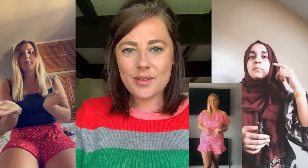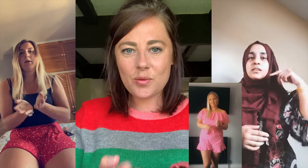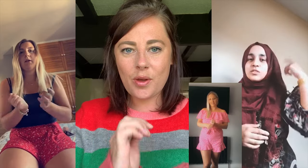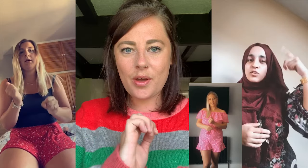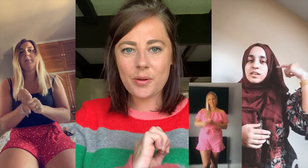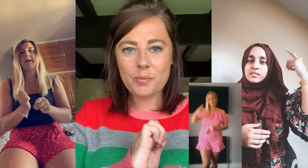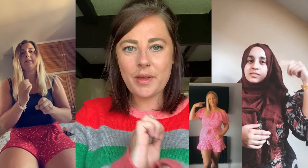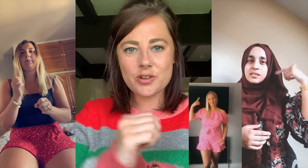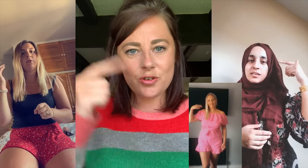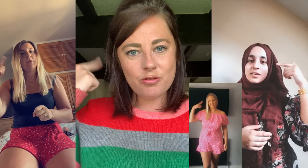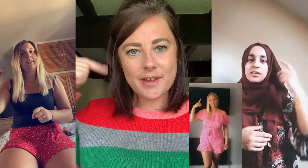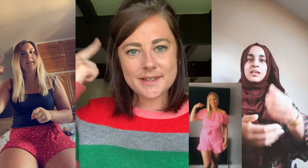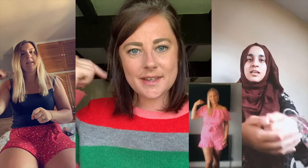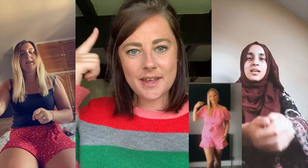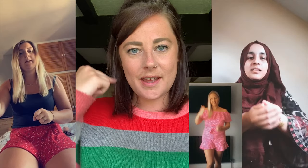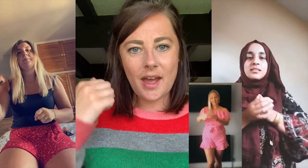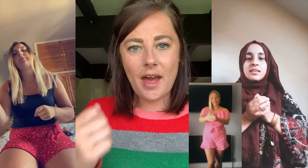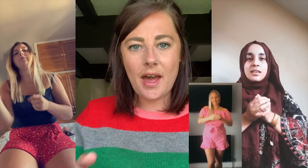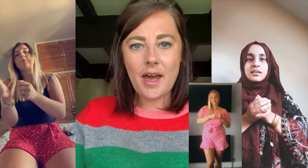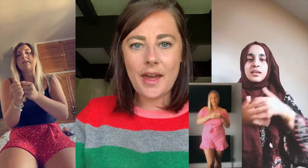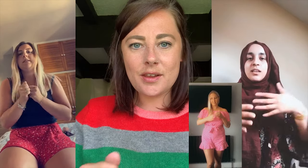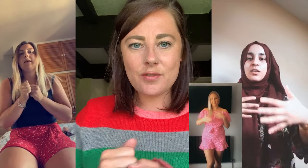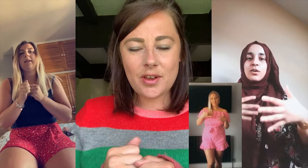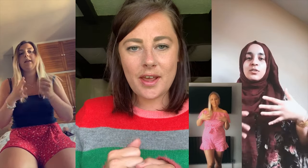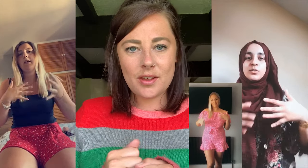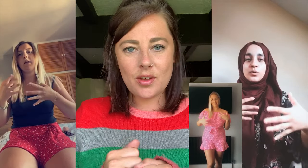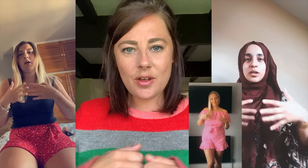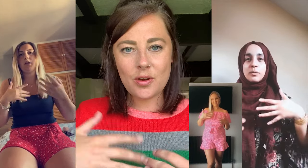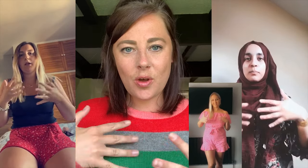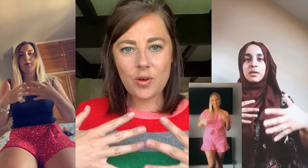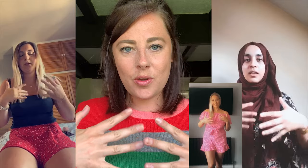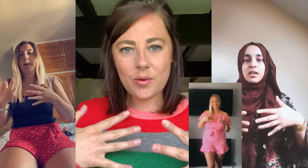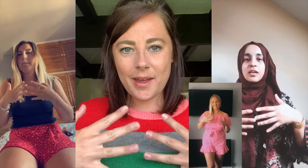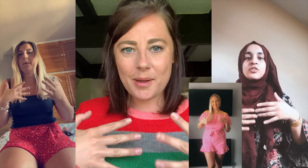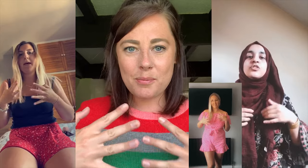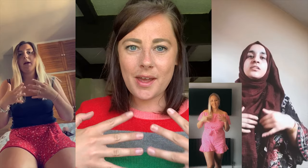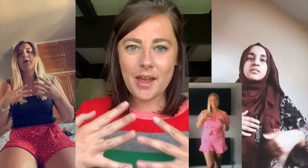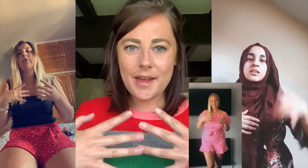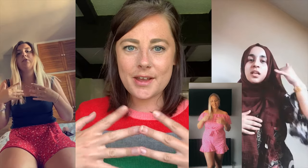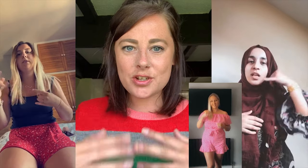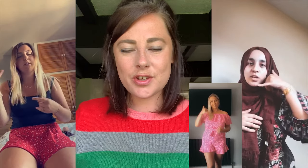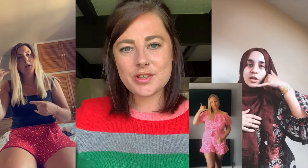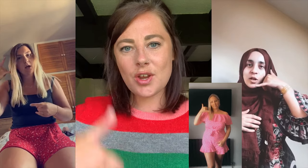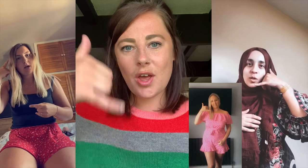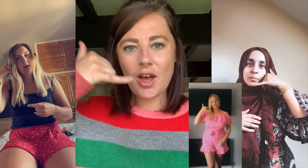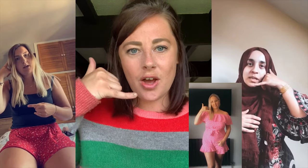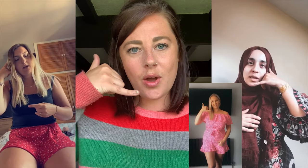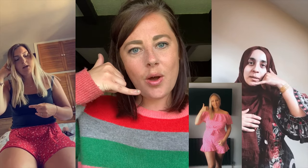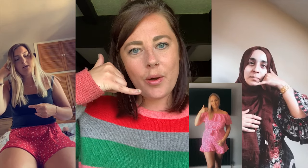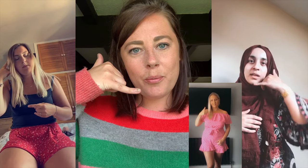this world makes you crazy And you're taking all you can bear Just